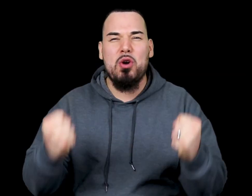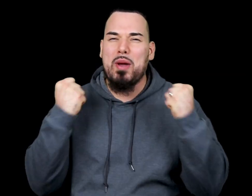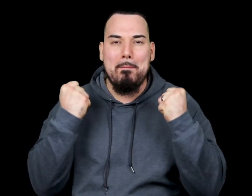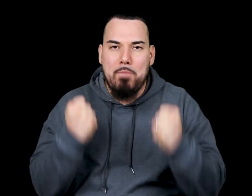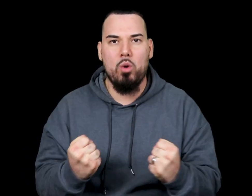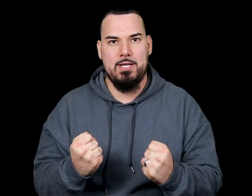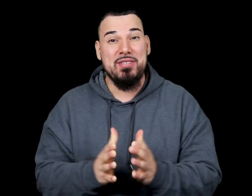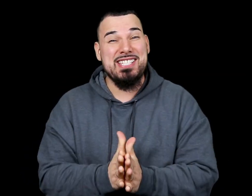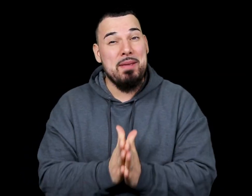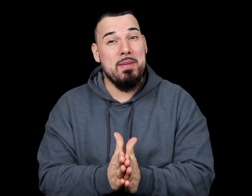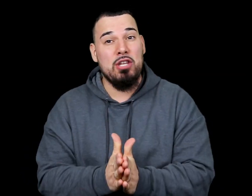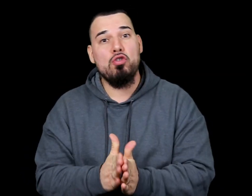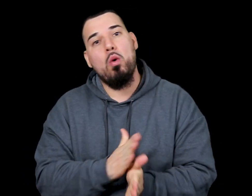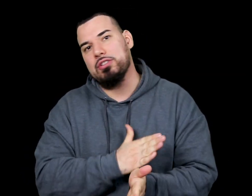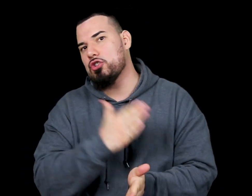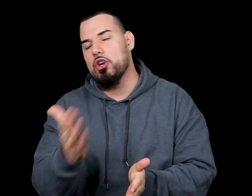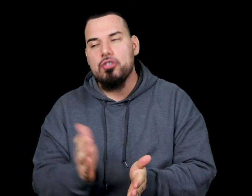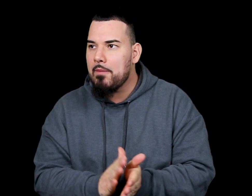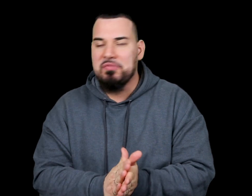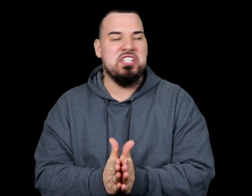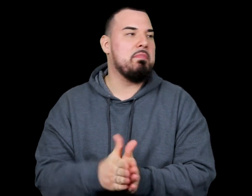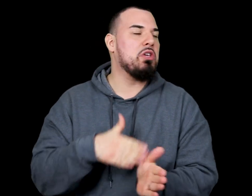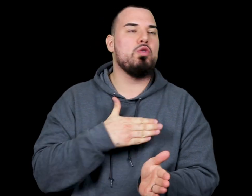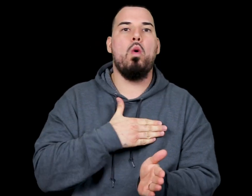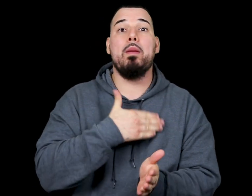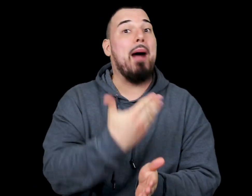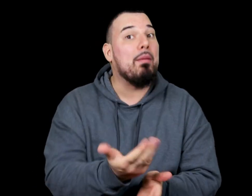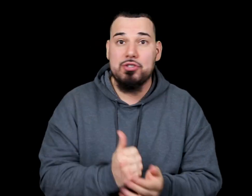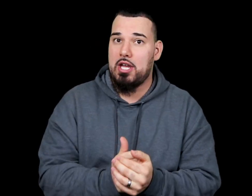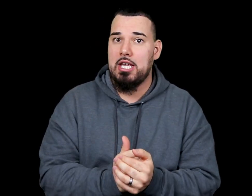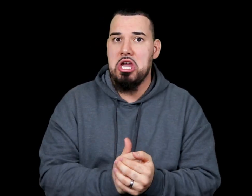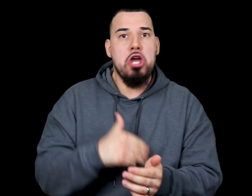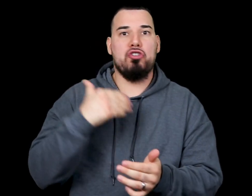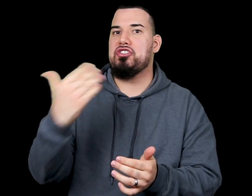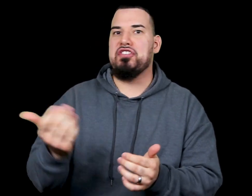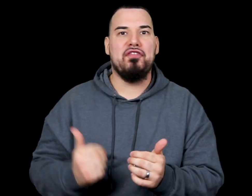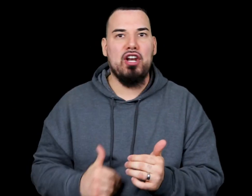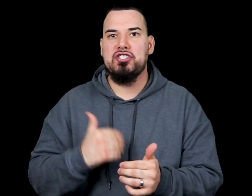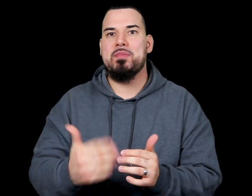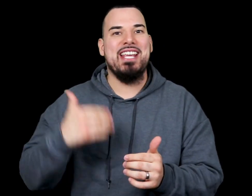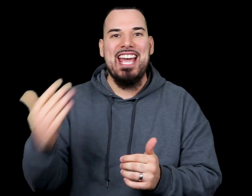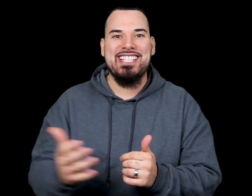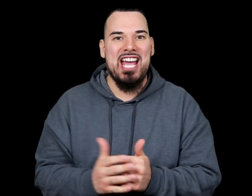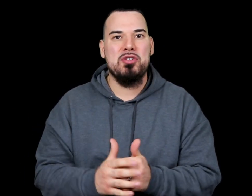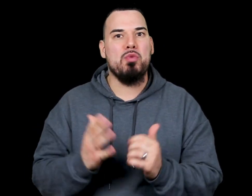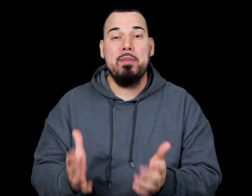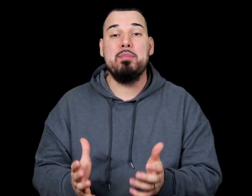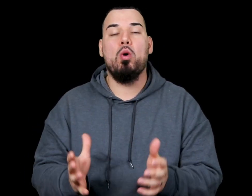so important. This can mean you're going to church. This can mean you're going to Bible study, Christian fellowships, and get togethers with people